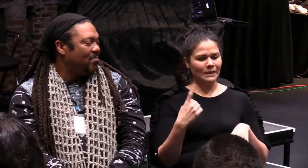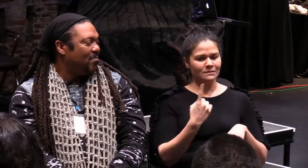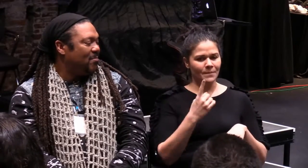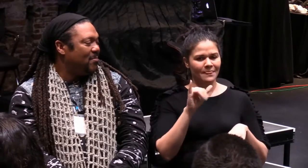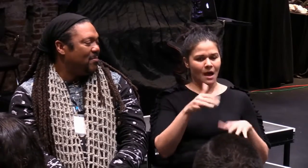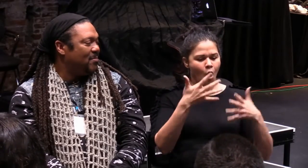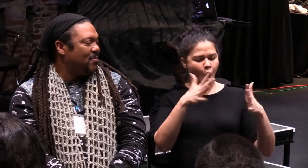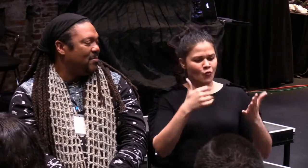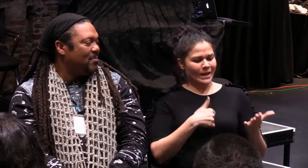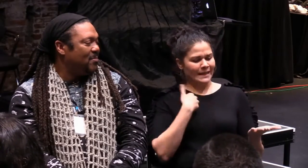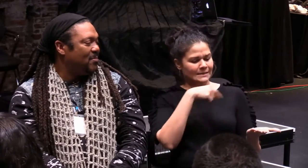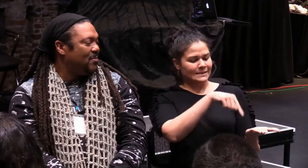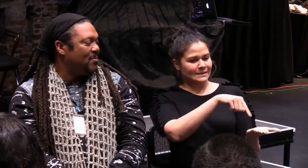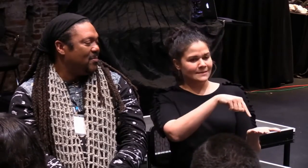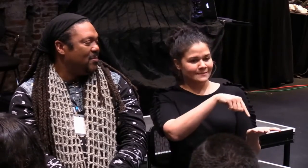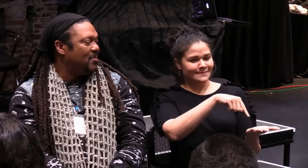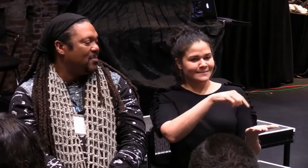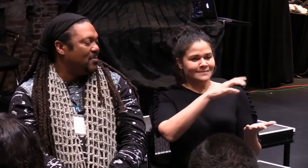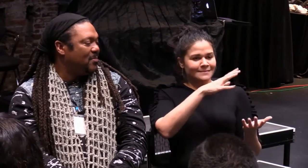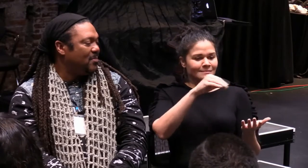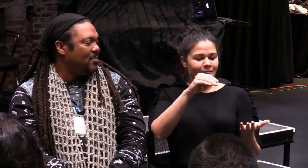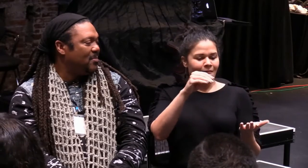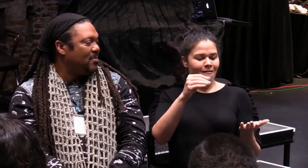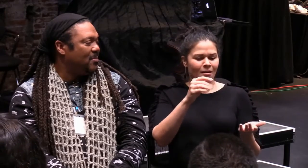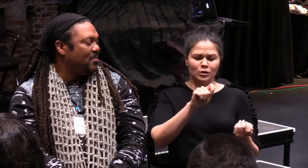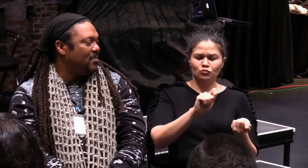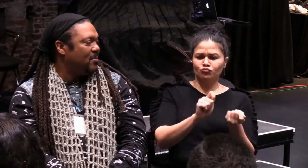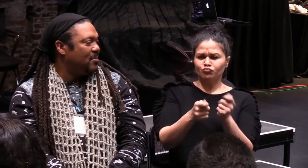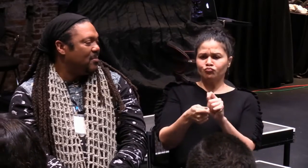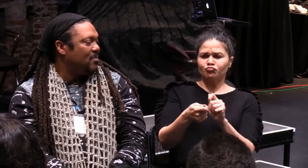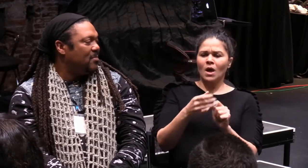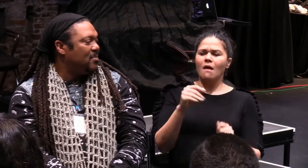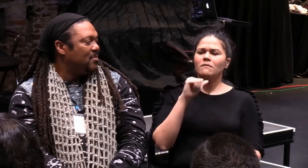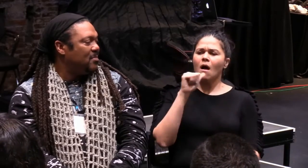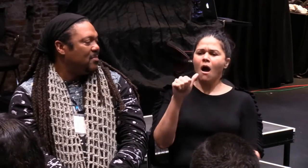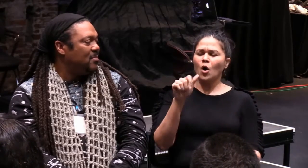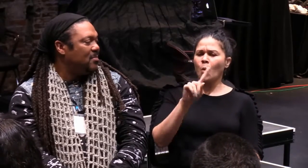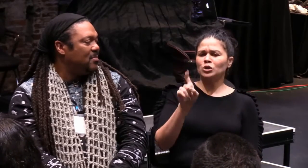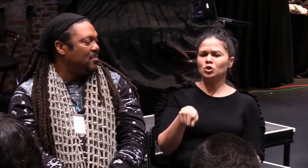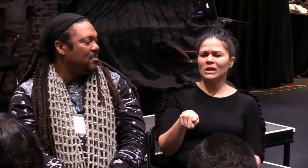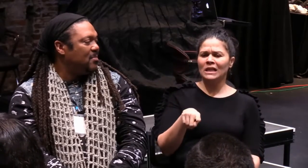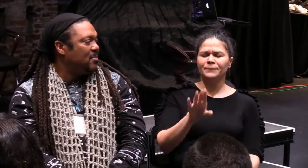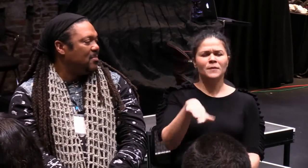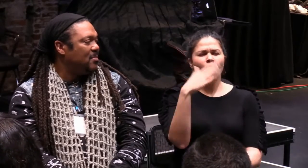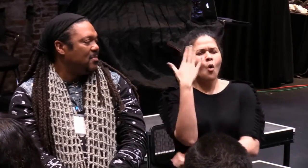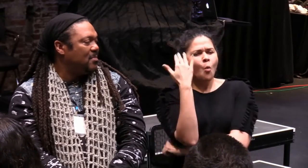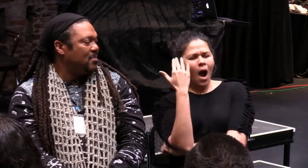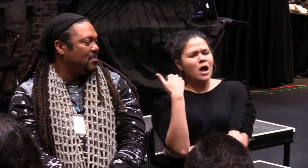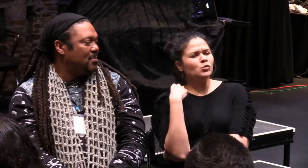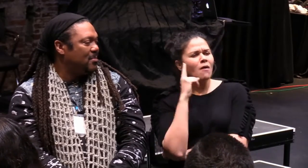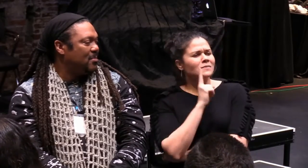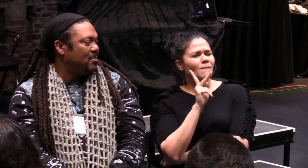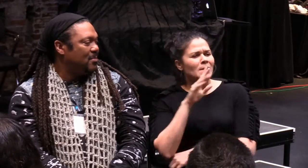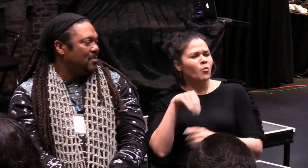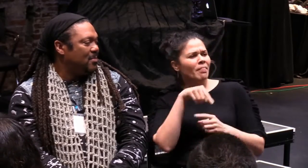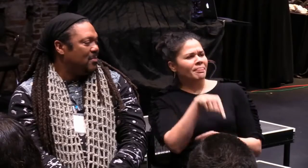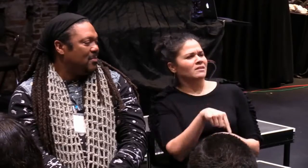was very rich. And it was a demonstration of how you can take an original script